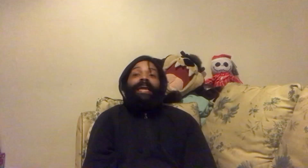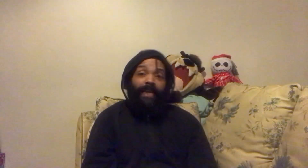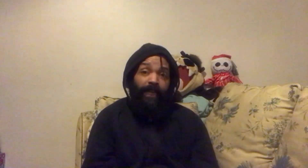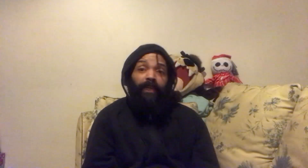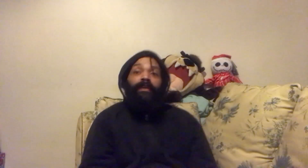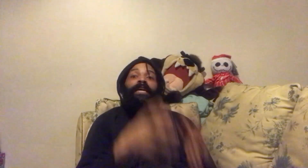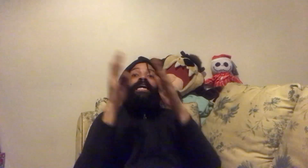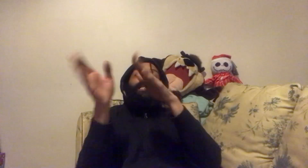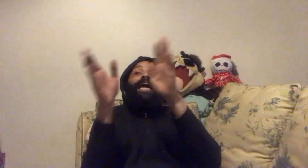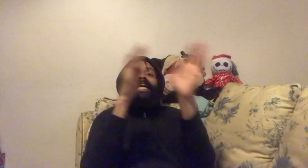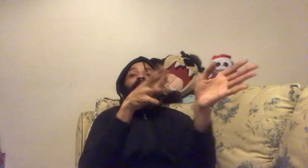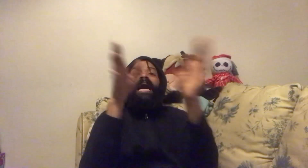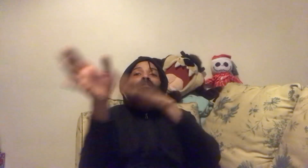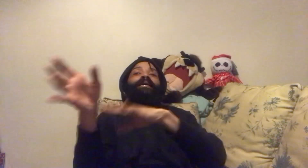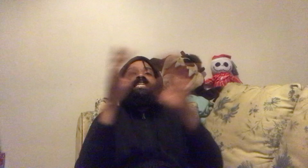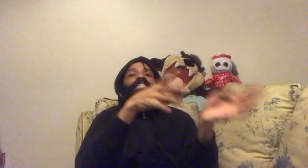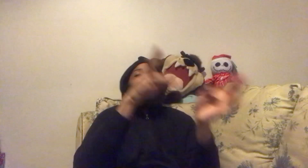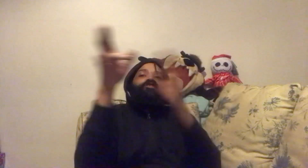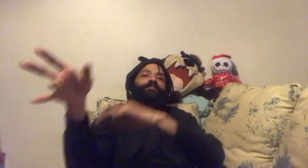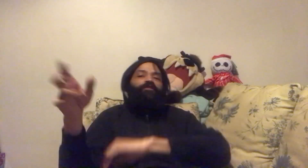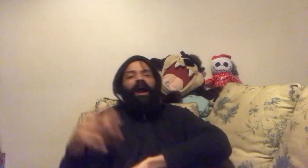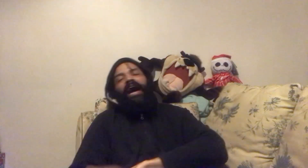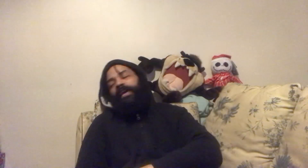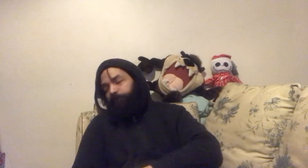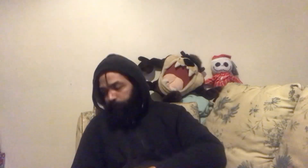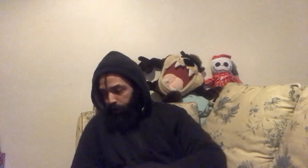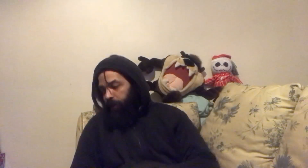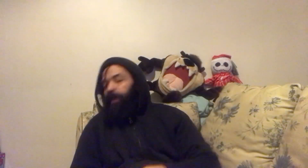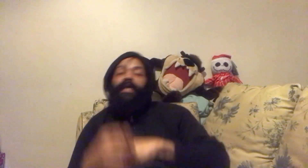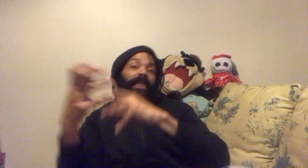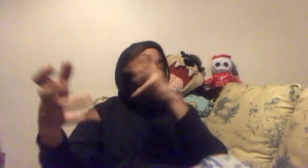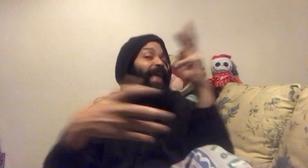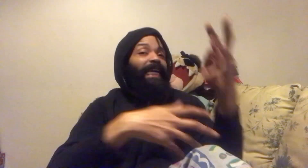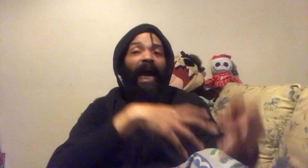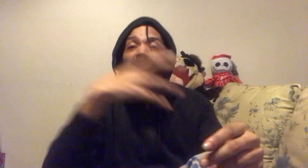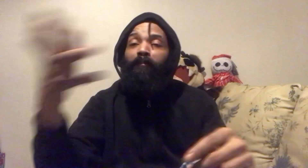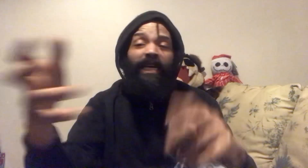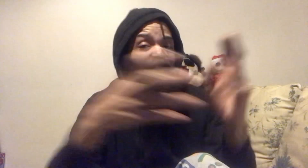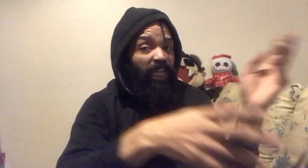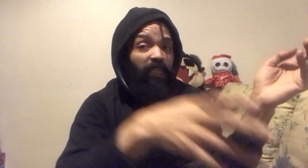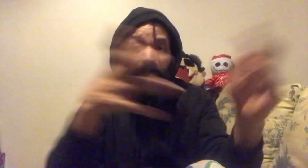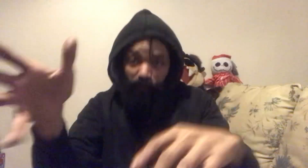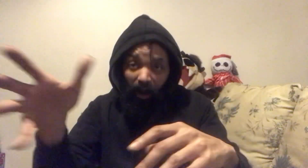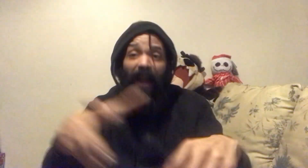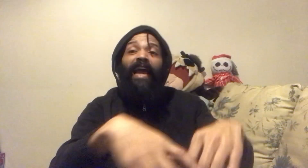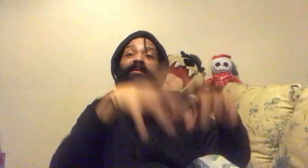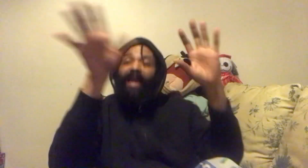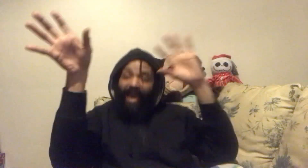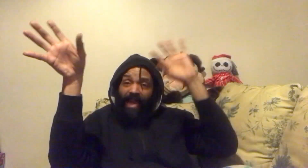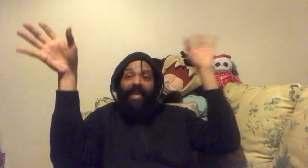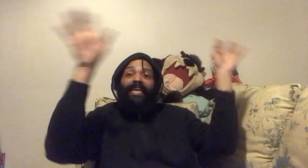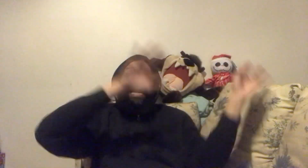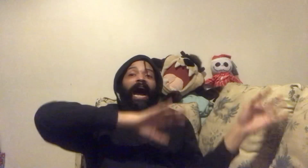Ayy Like, comment, share, subscribe Like, comment, share, subscribe Hey, hi